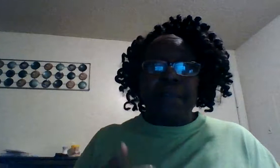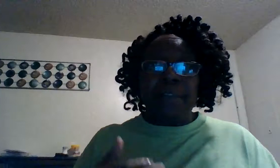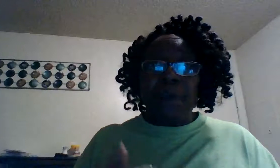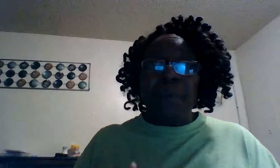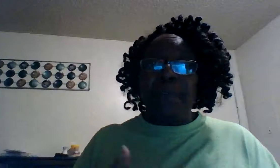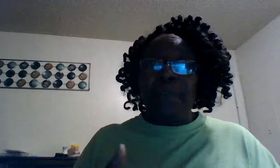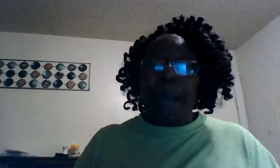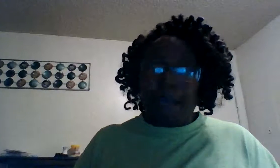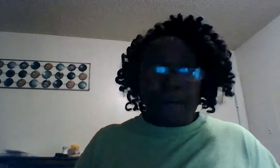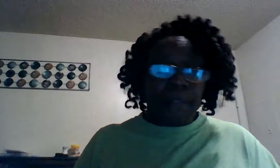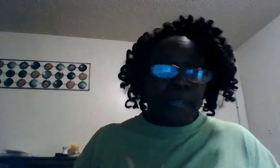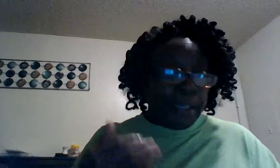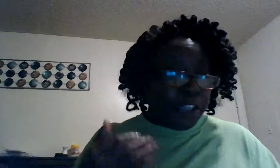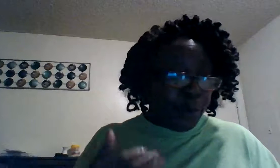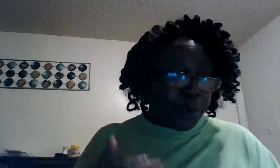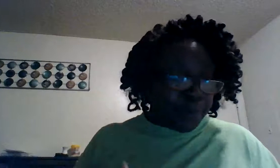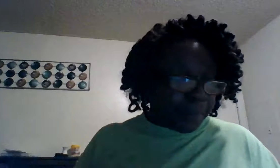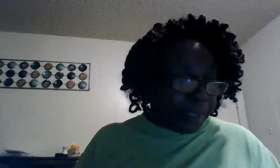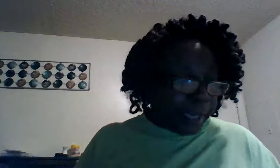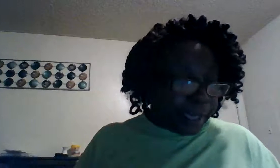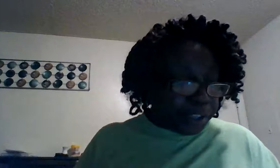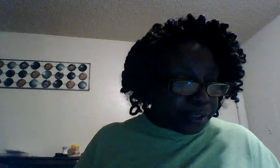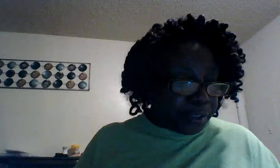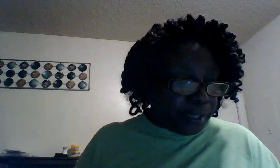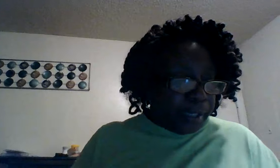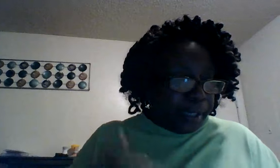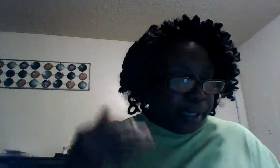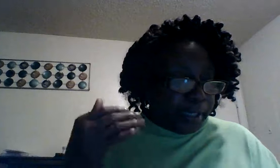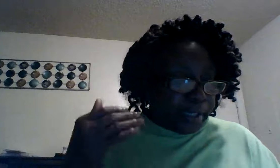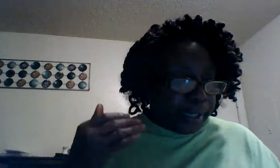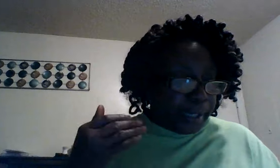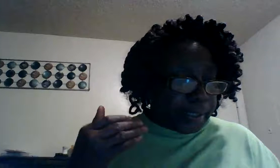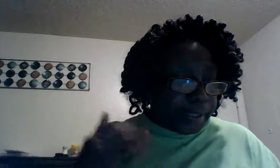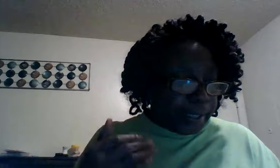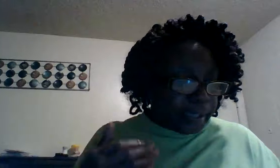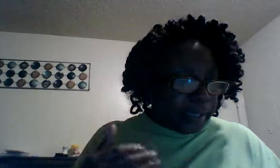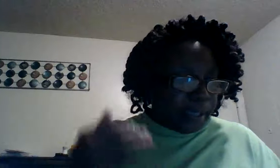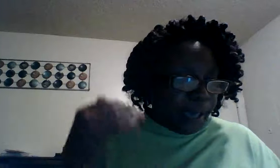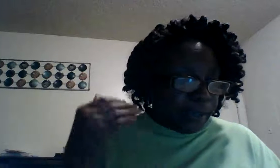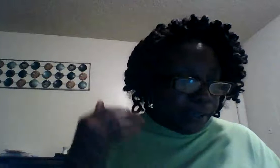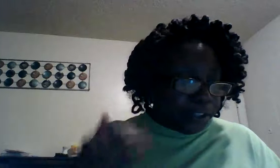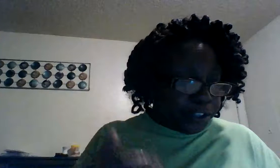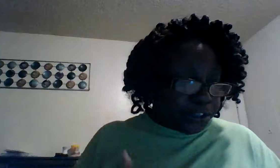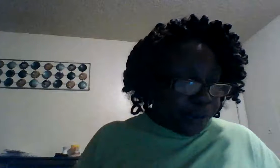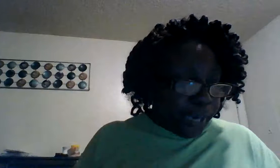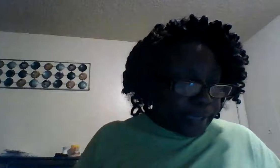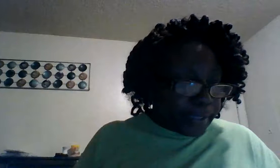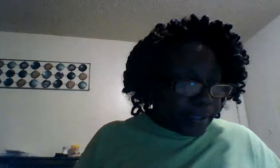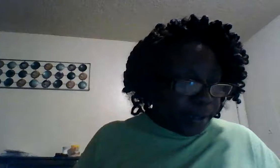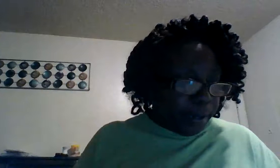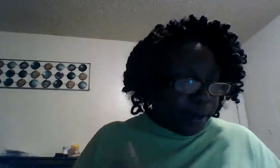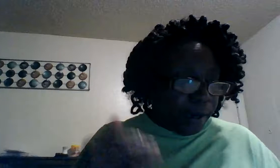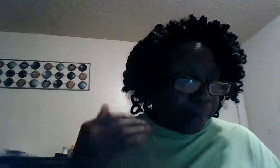of your trial and your tribulation it says this or distress or